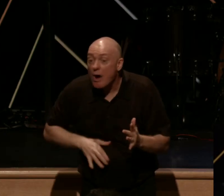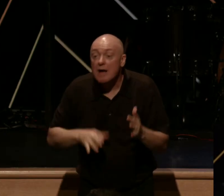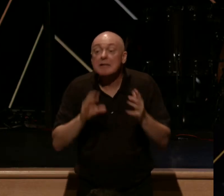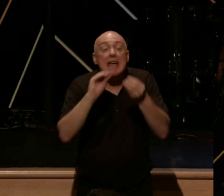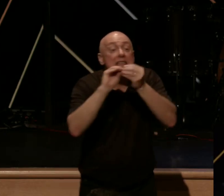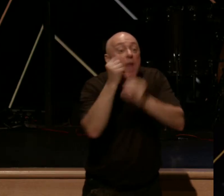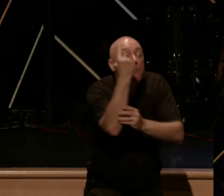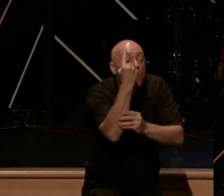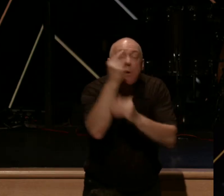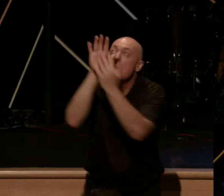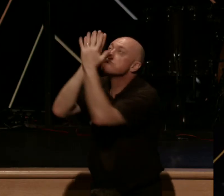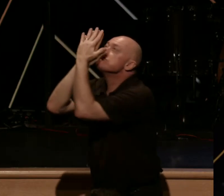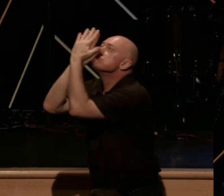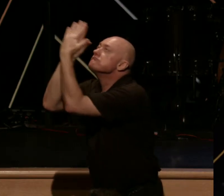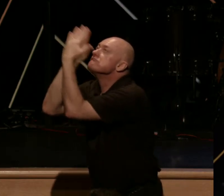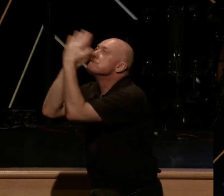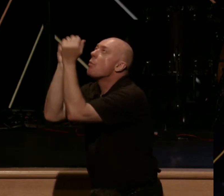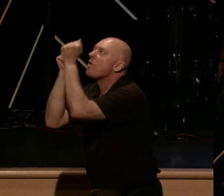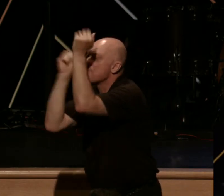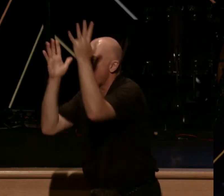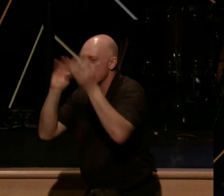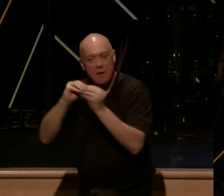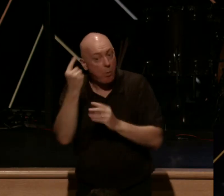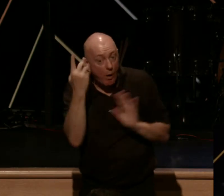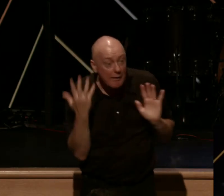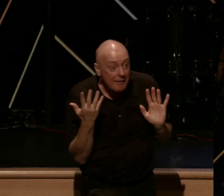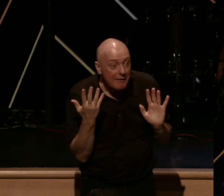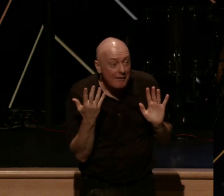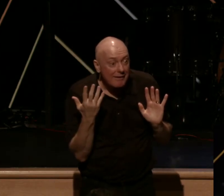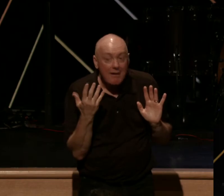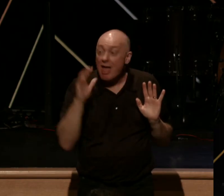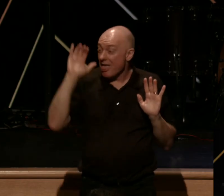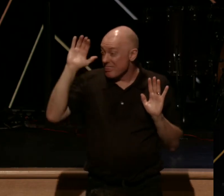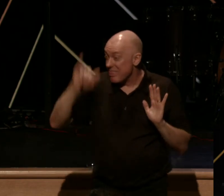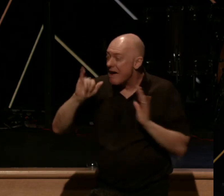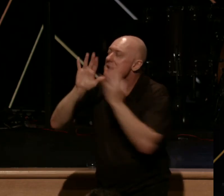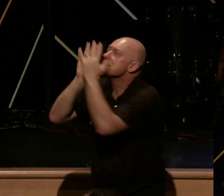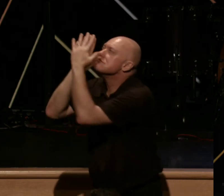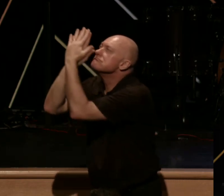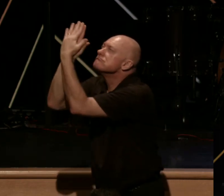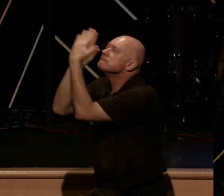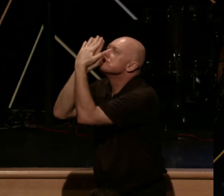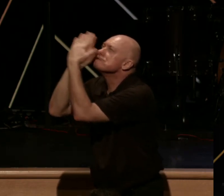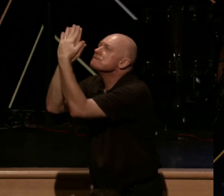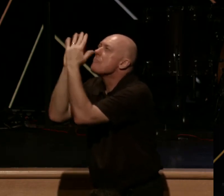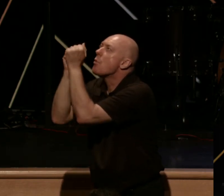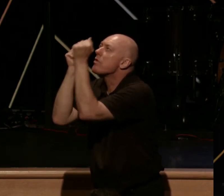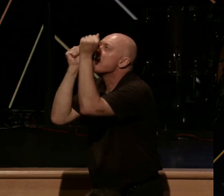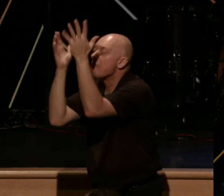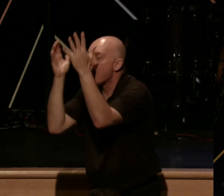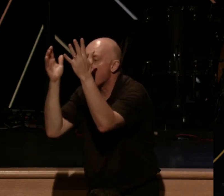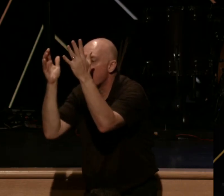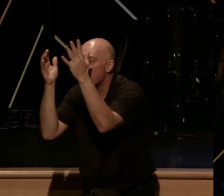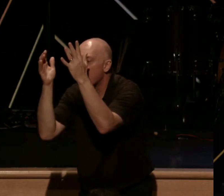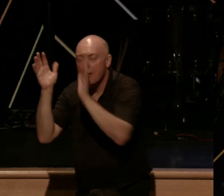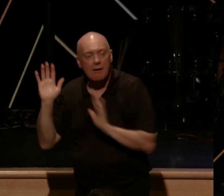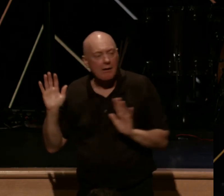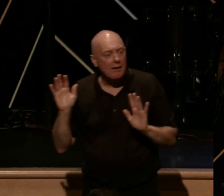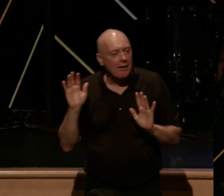and intimacy with the Father. And that communion, that intimacy with the Father, took place as he walked